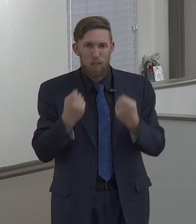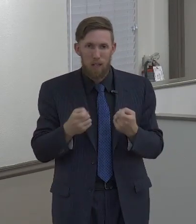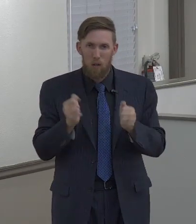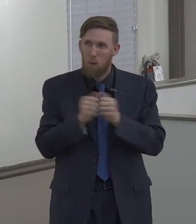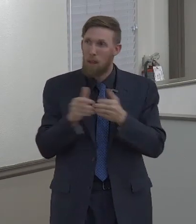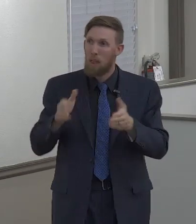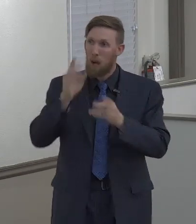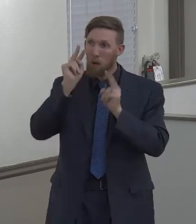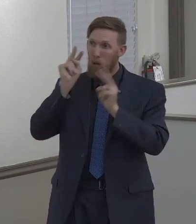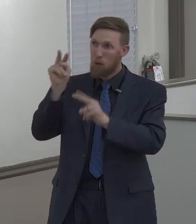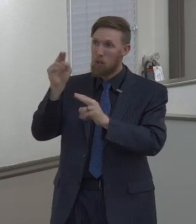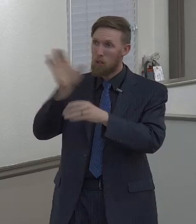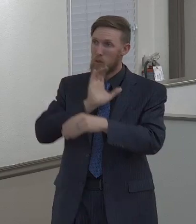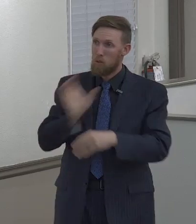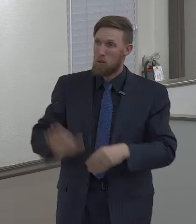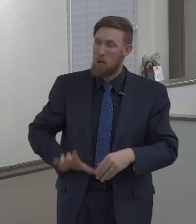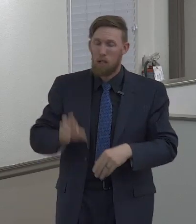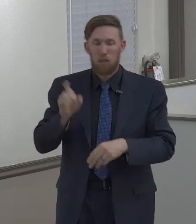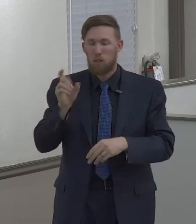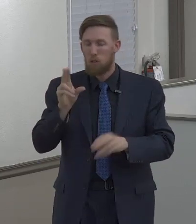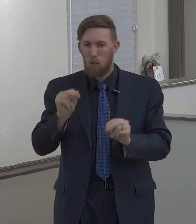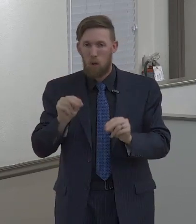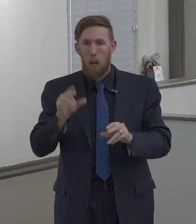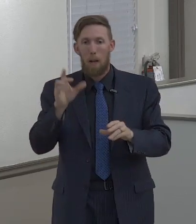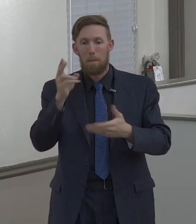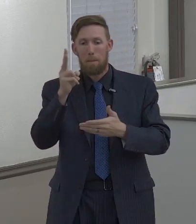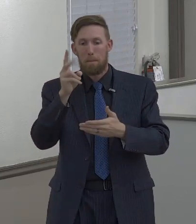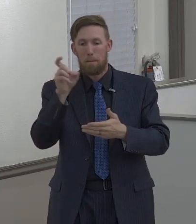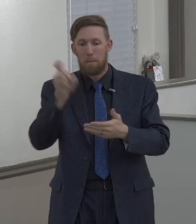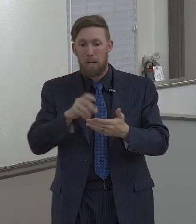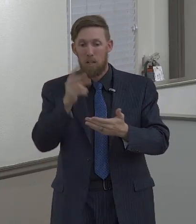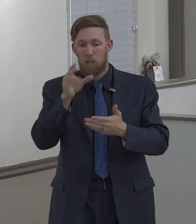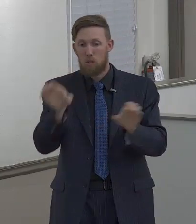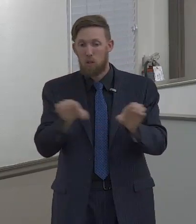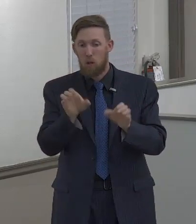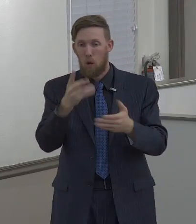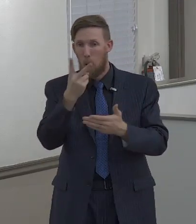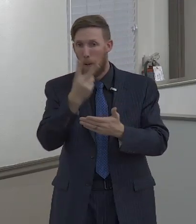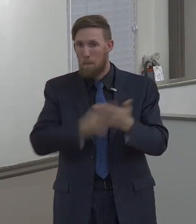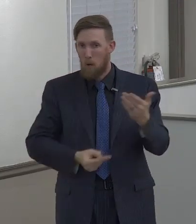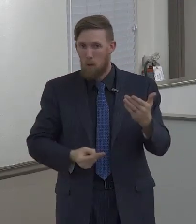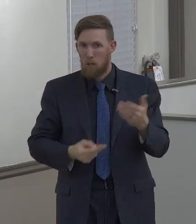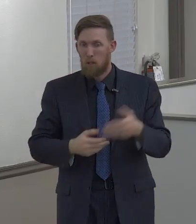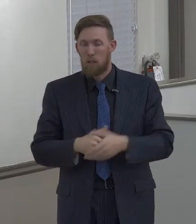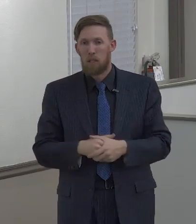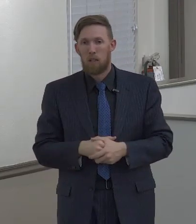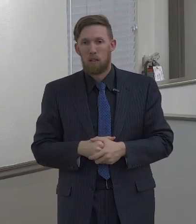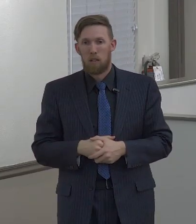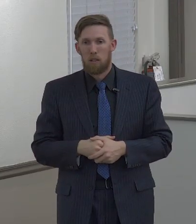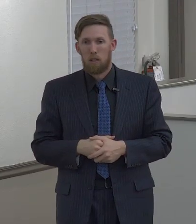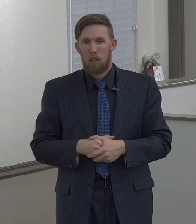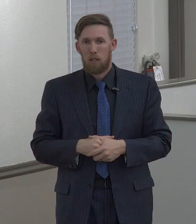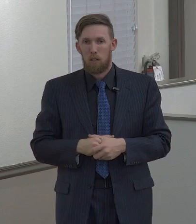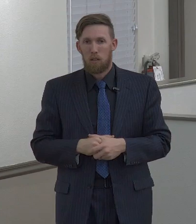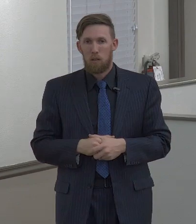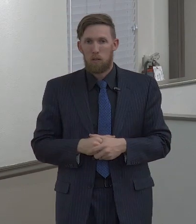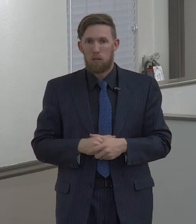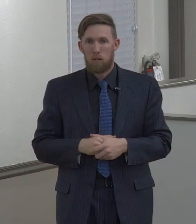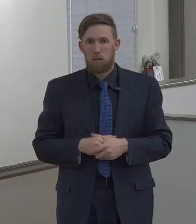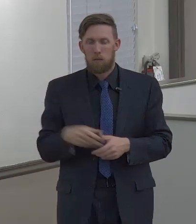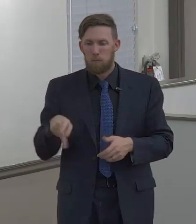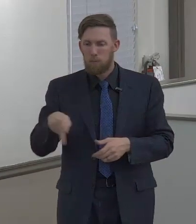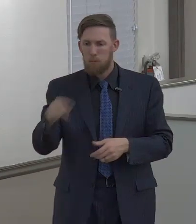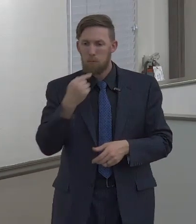off the old man. These are two things that must be done together. The Apostle Paul used the word in 1 Corinthians